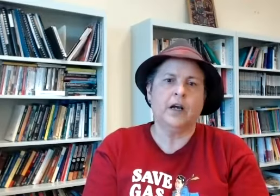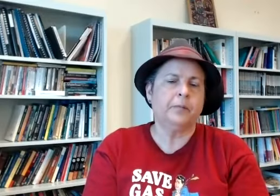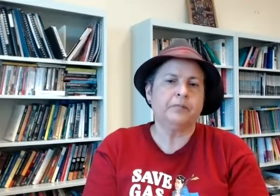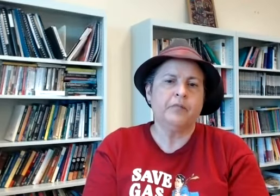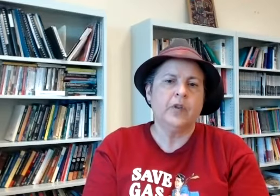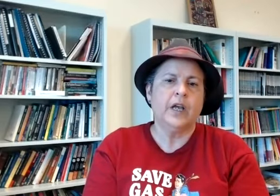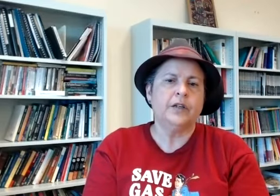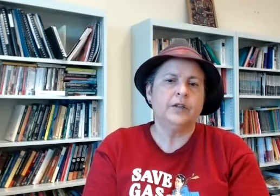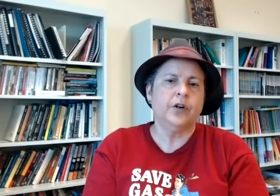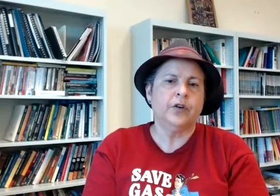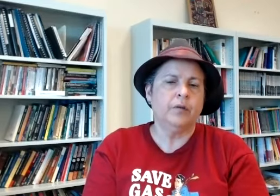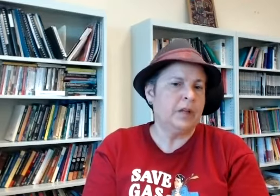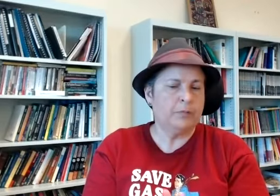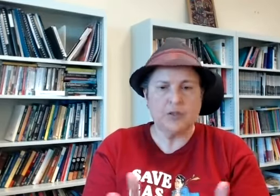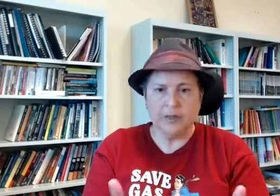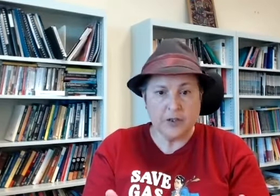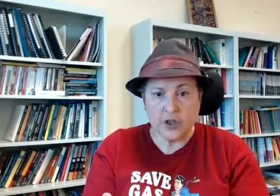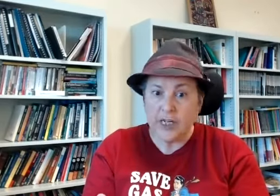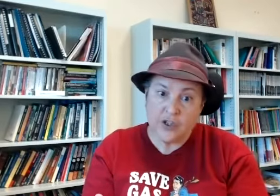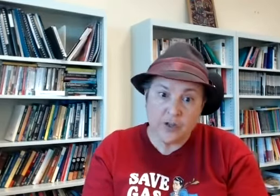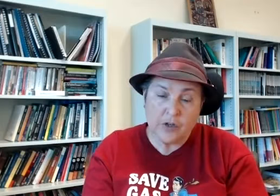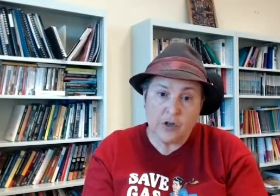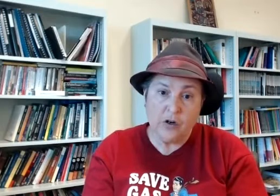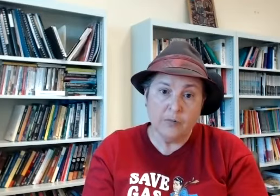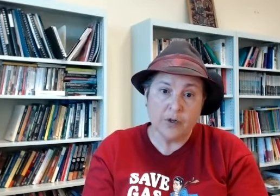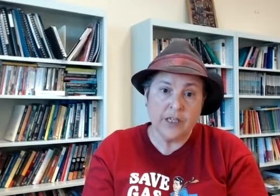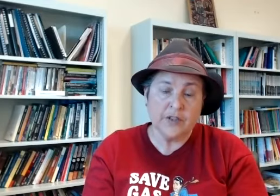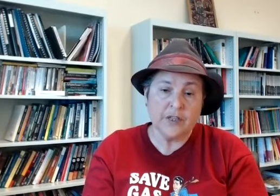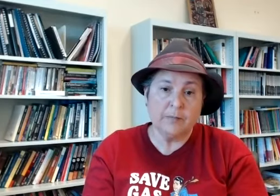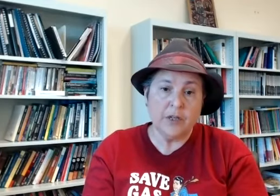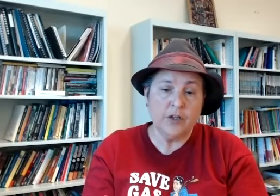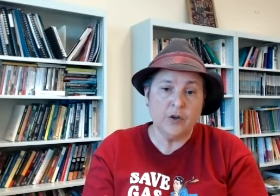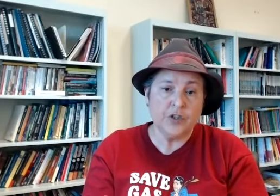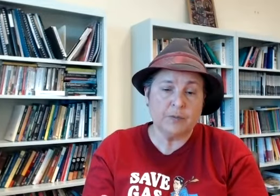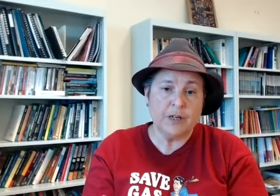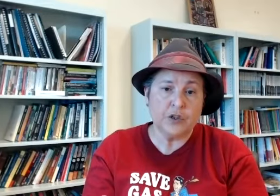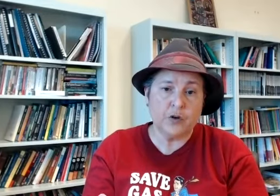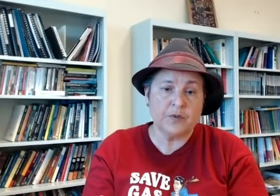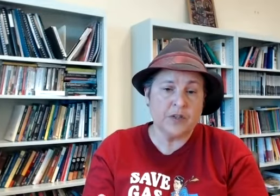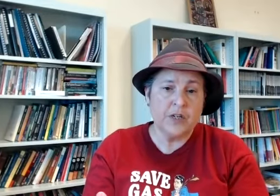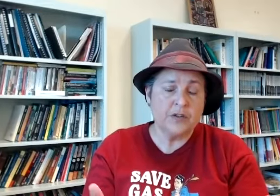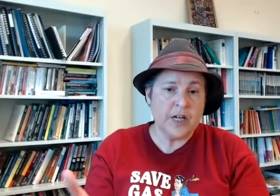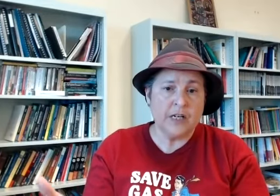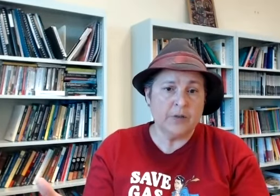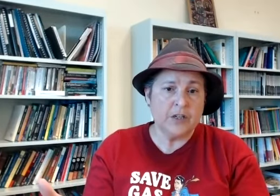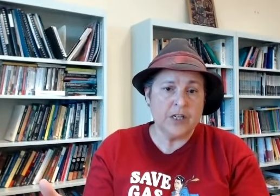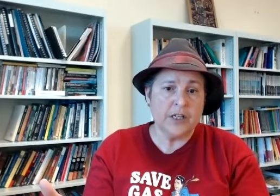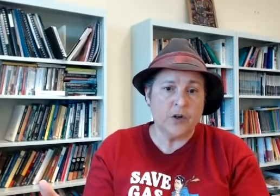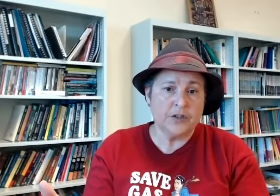and you know and possibly that's changed over time but I guess um you're not just a bunch of Crips standing up there telling a nice